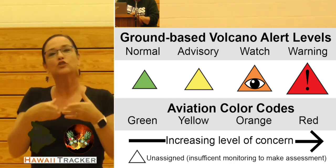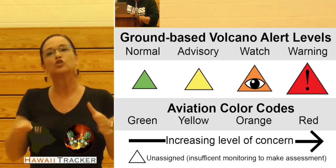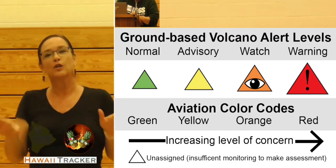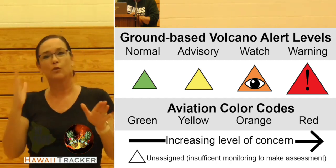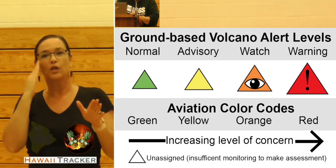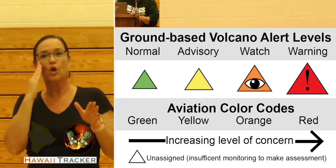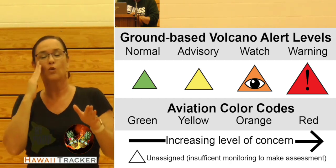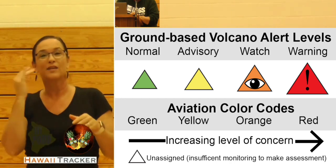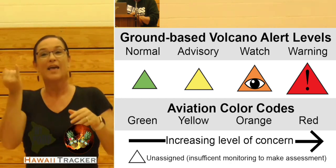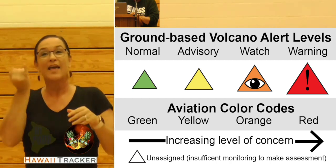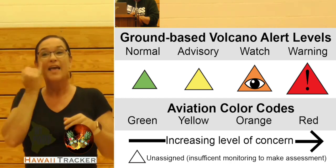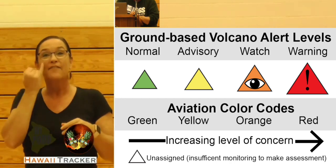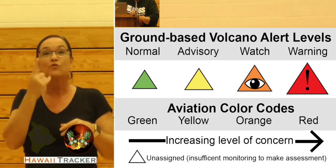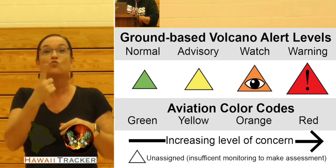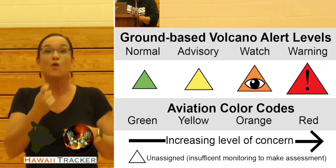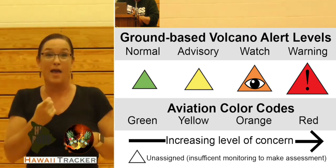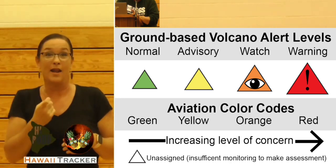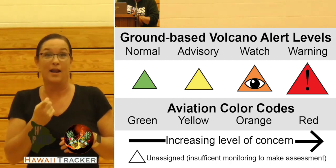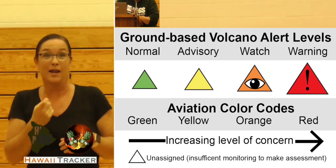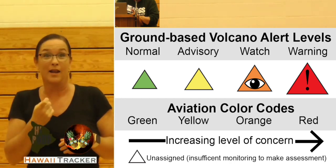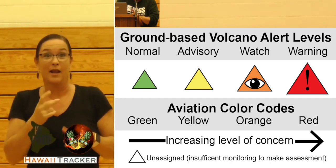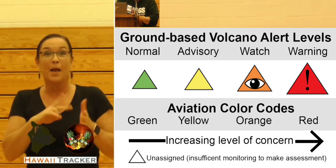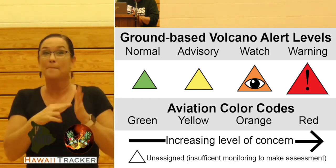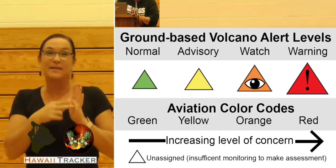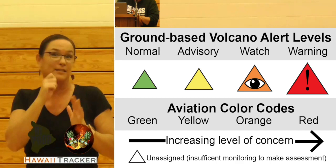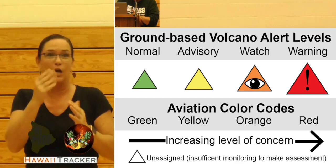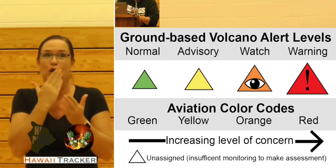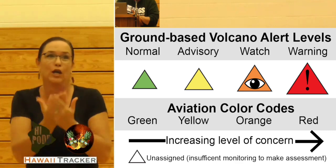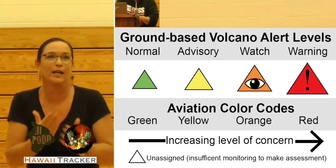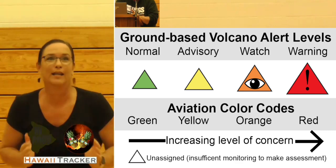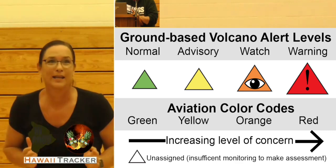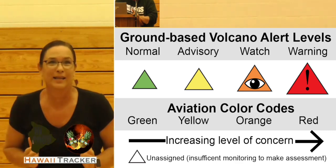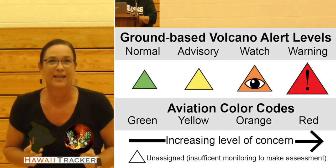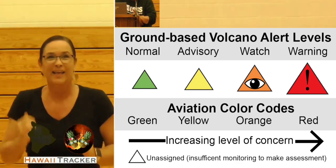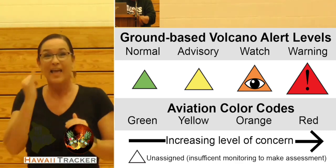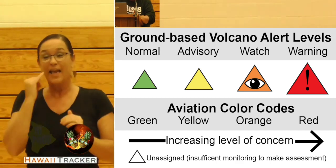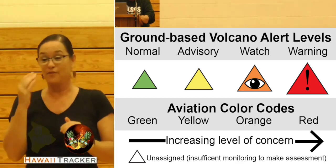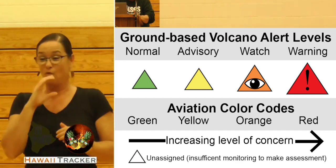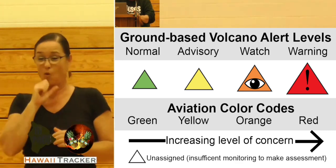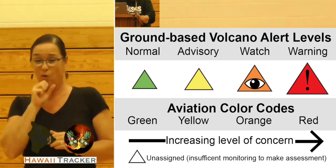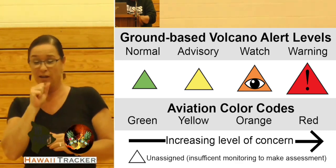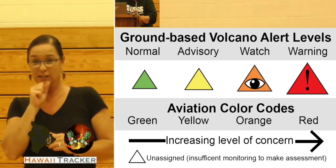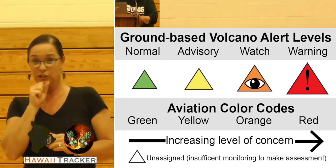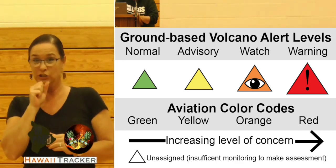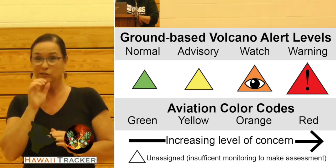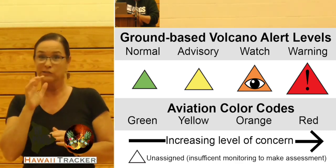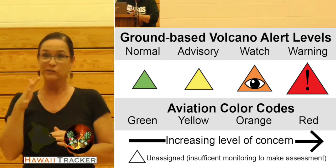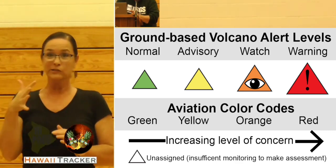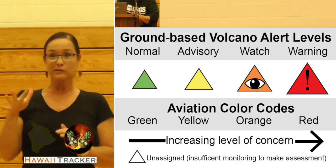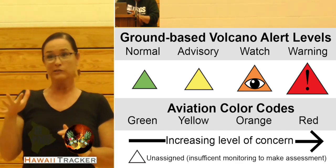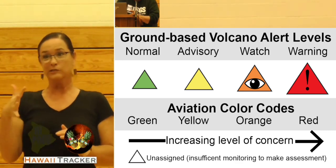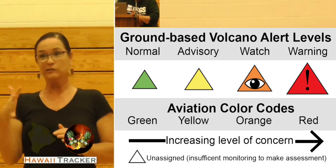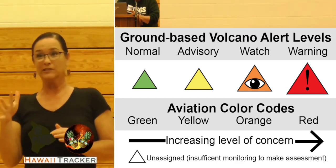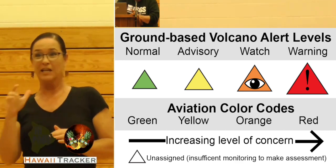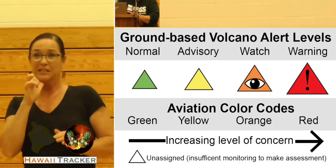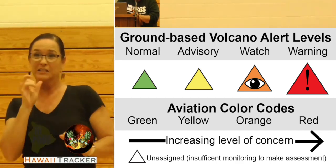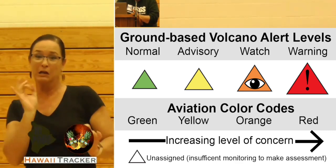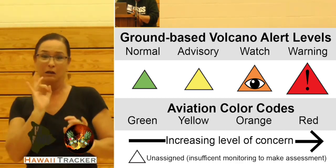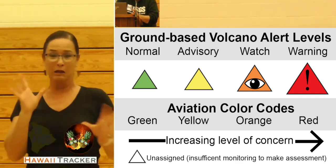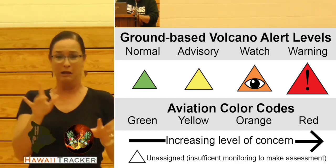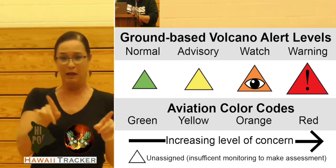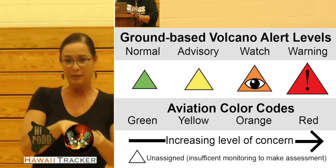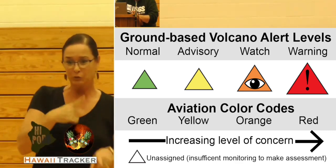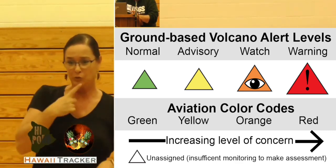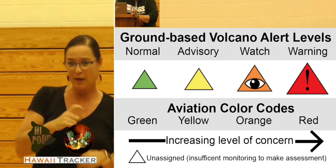knows if the volcano is red, it must not be good, right? And if the volcano is orange, it's not quite as bad as red, but